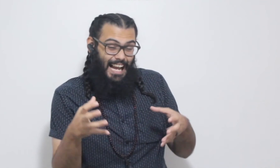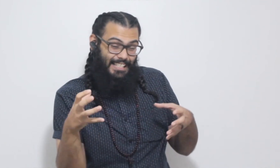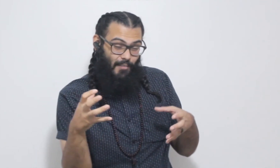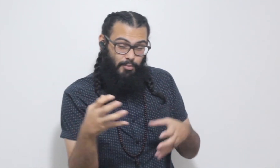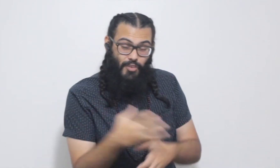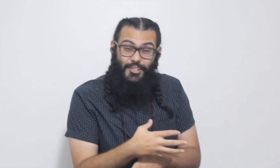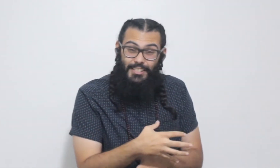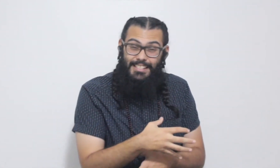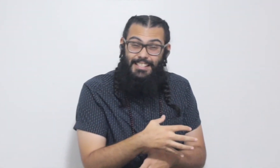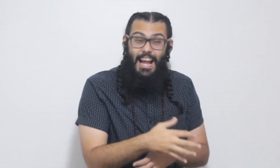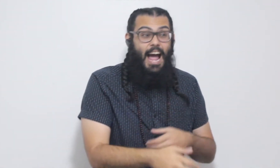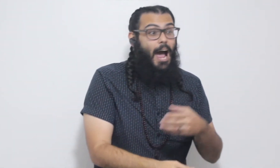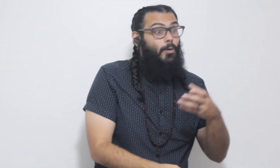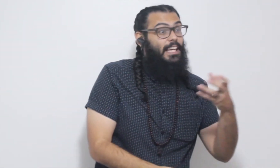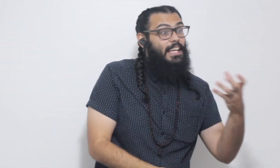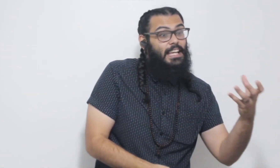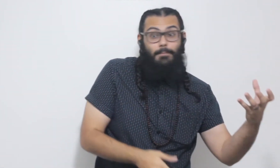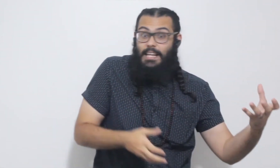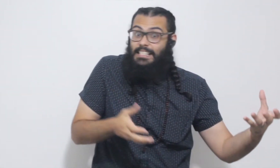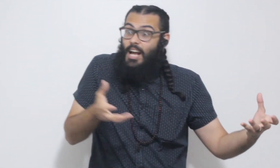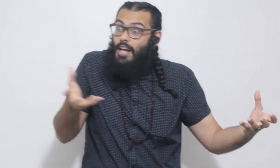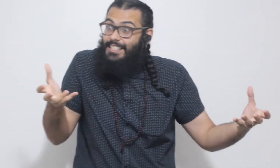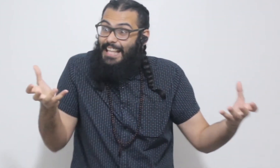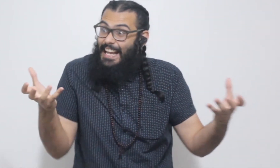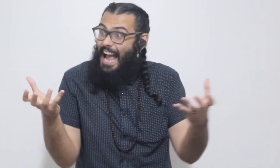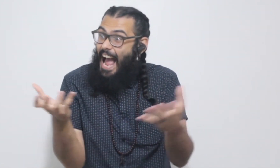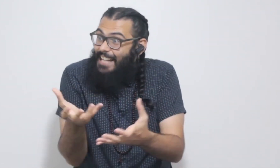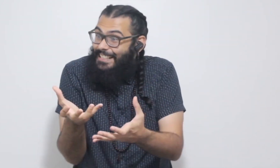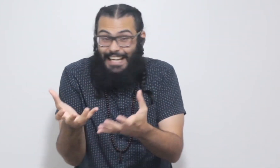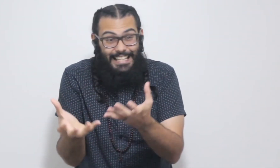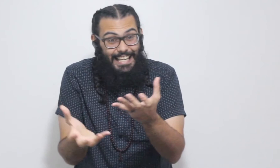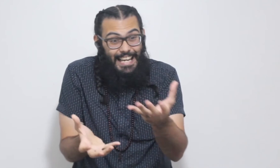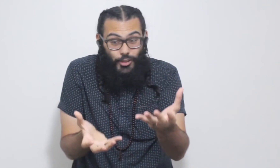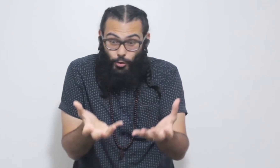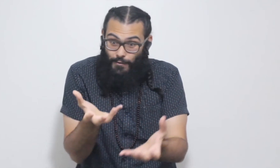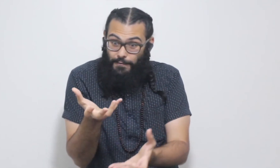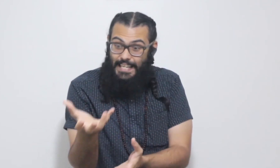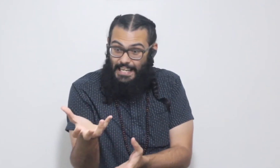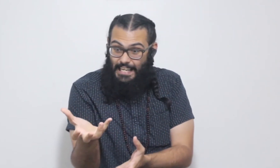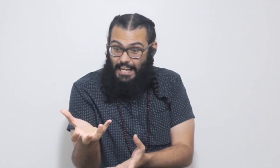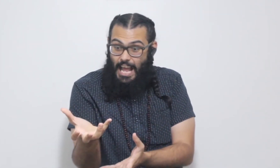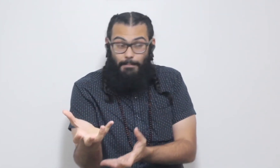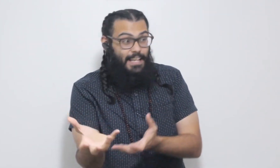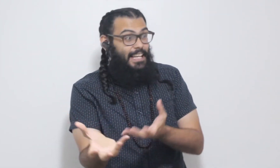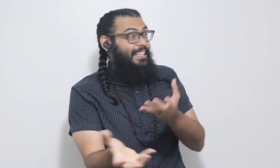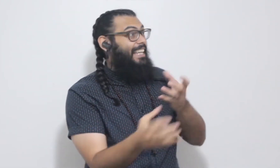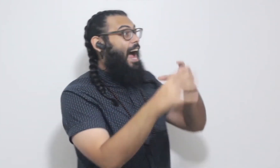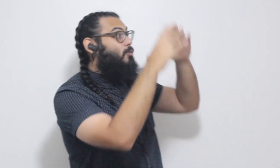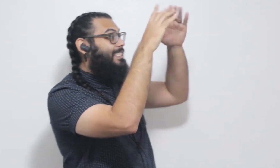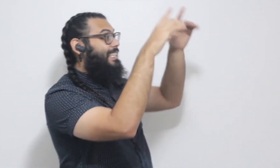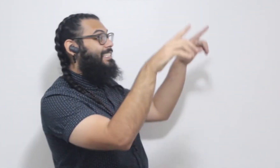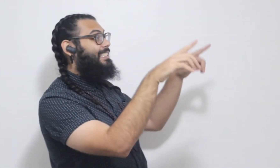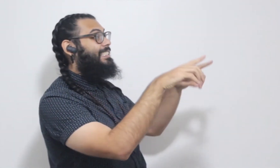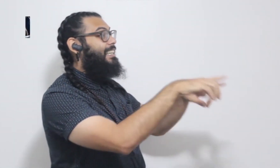insides of precious How he means us they ask in each graffiti Making these